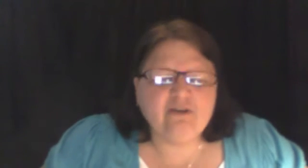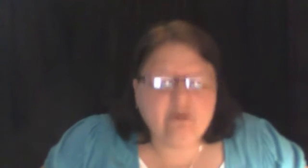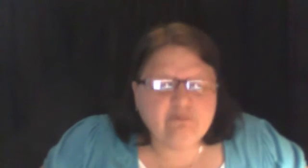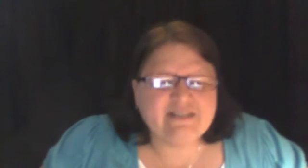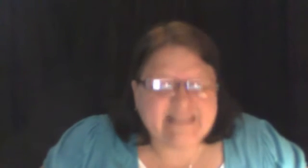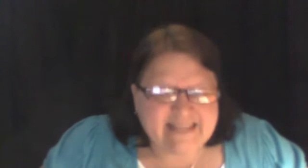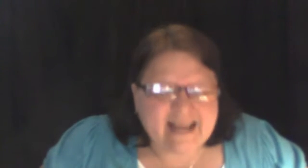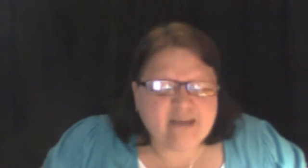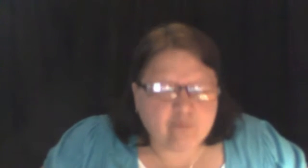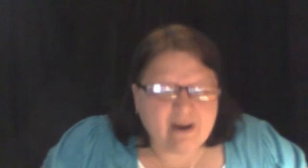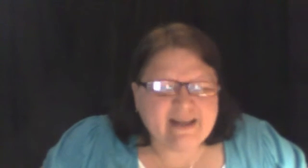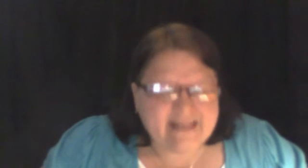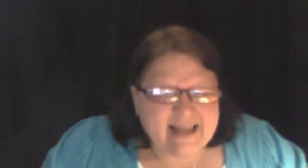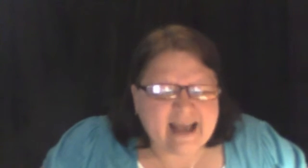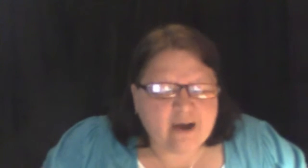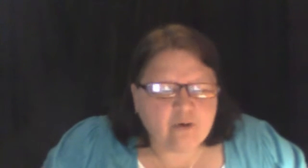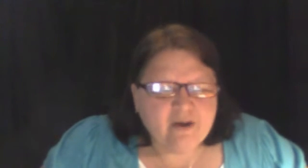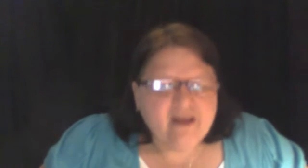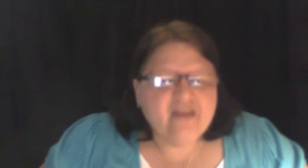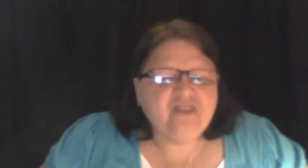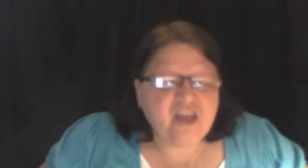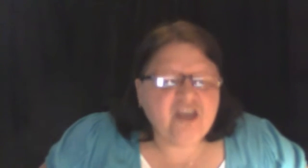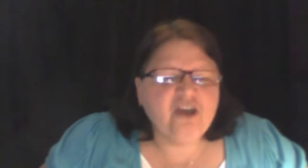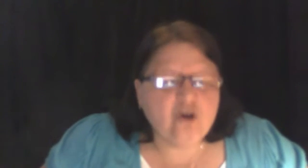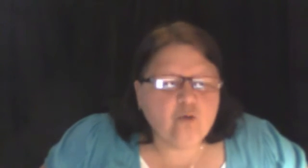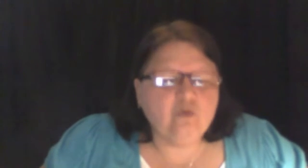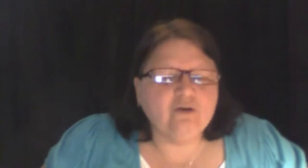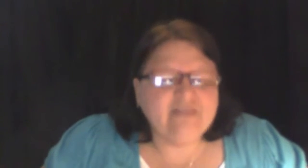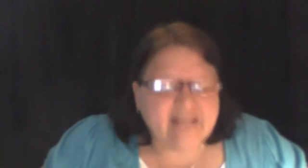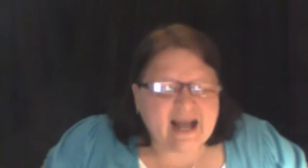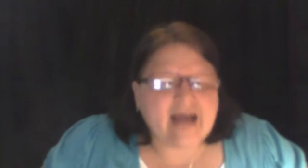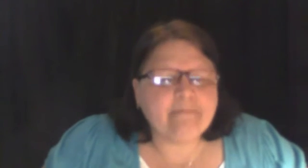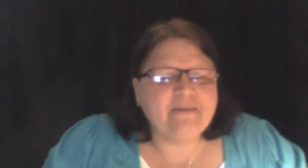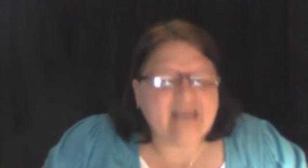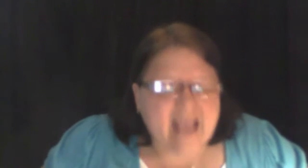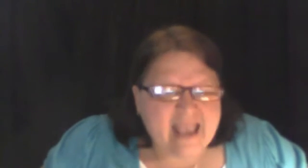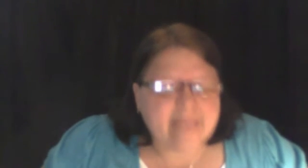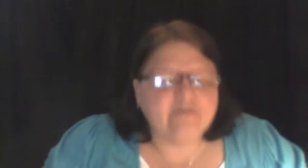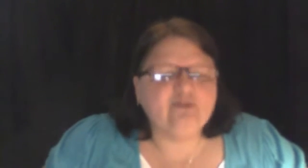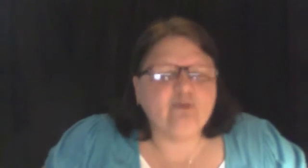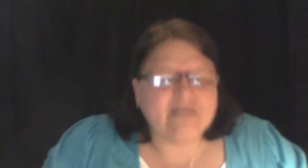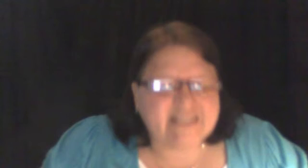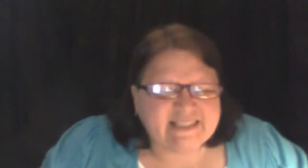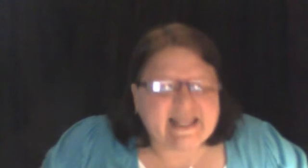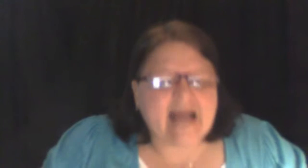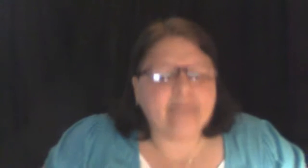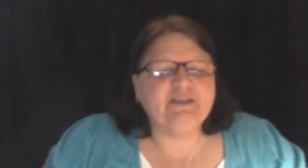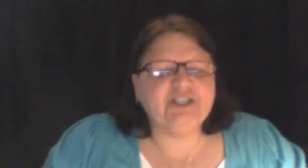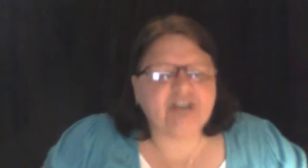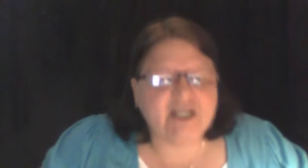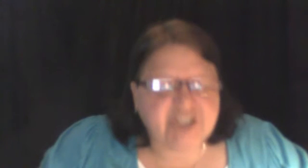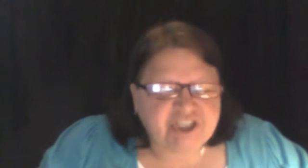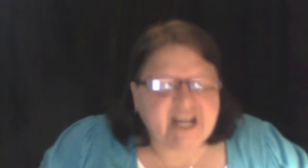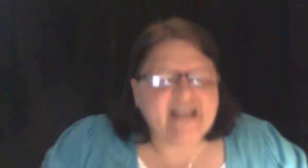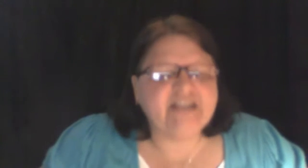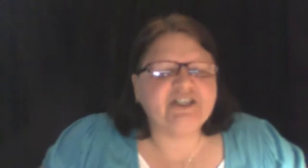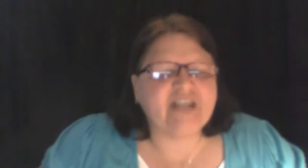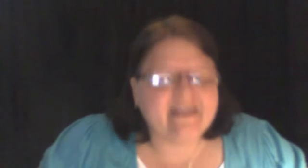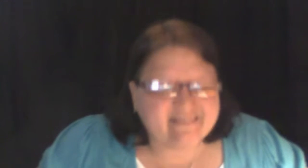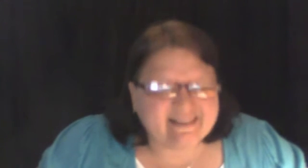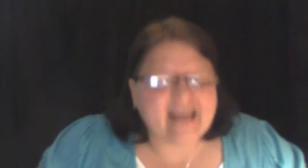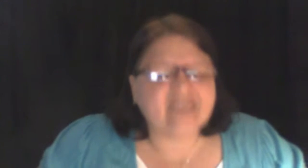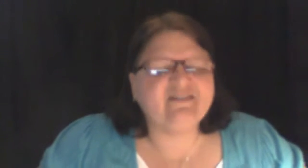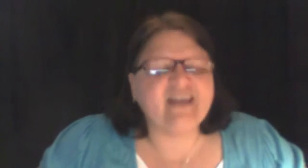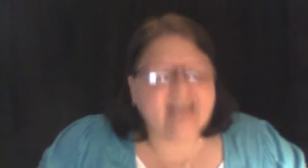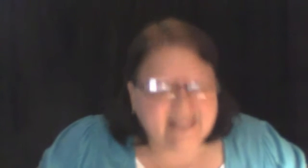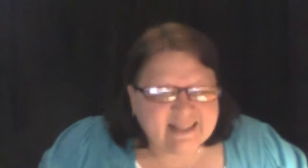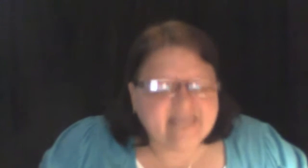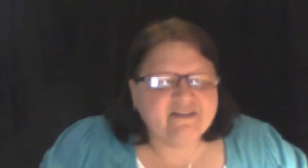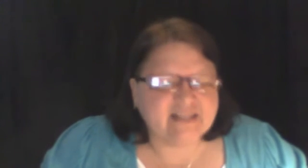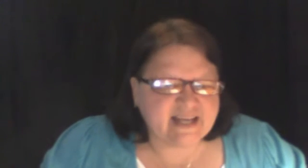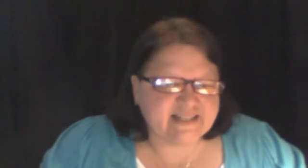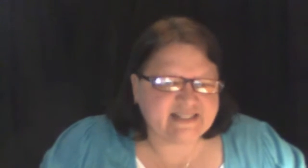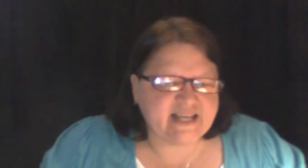you today, right now, that you will not be able to establish a change that is lasting and leave a legacy